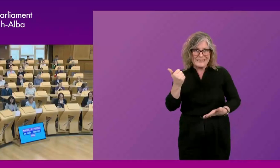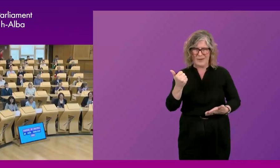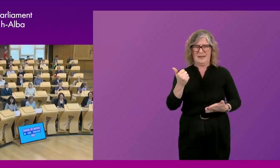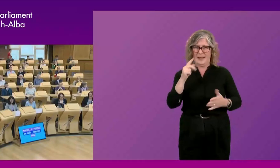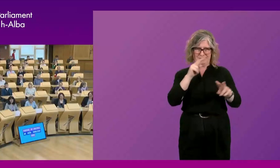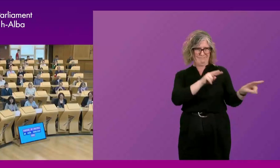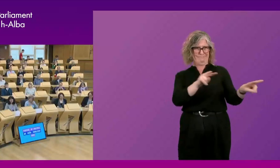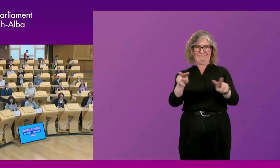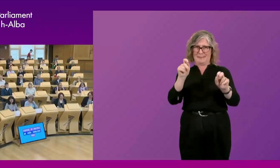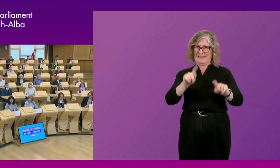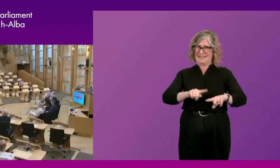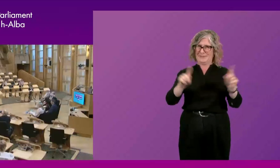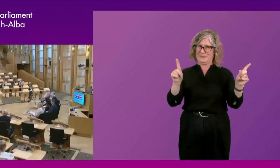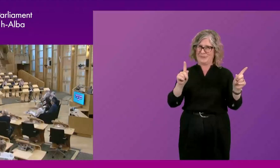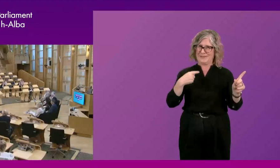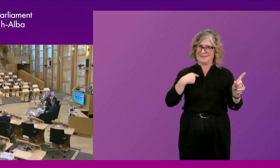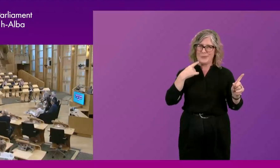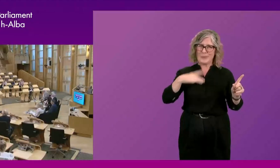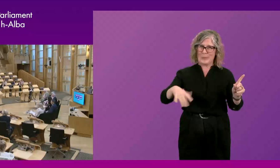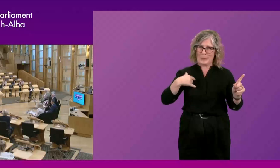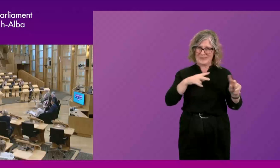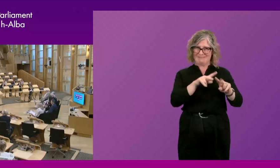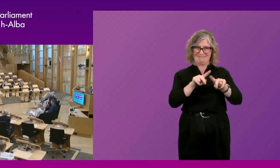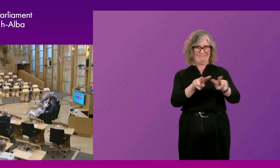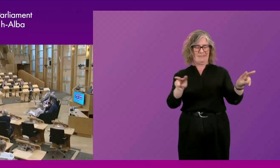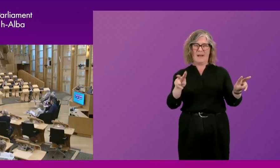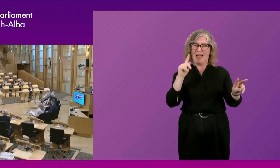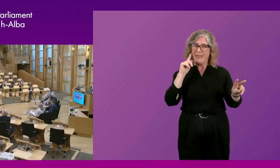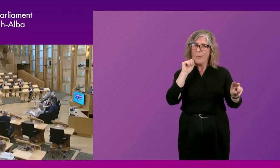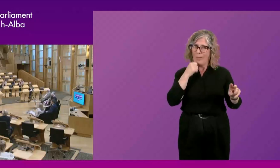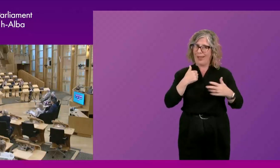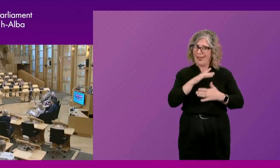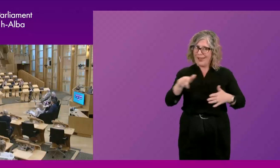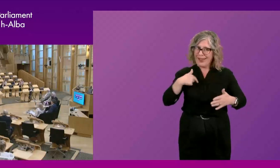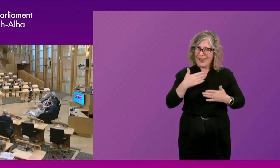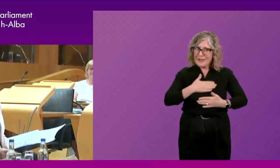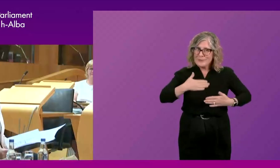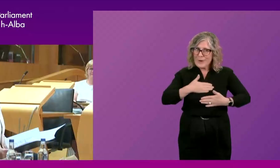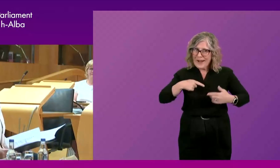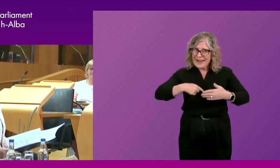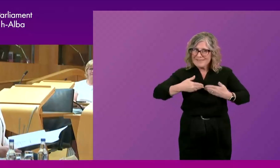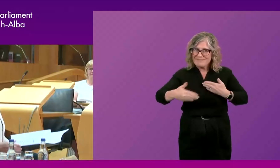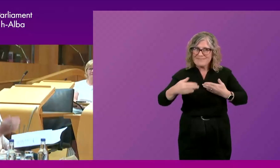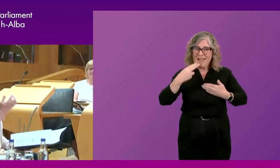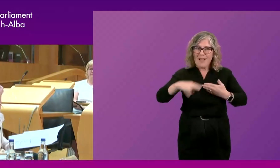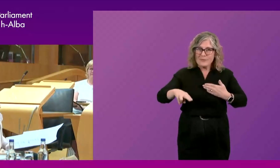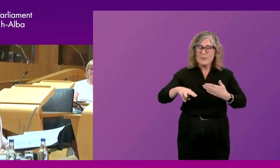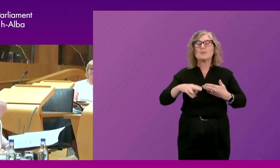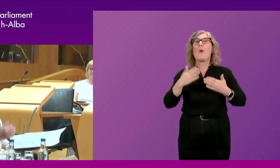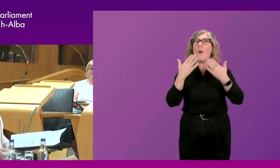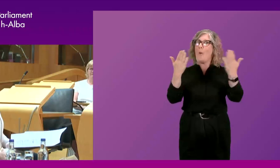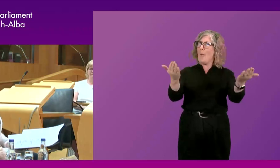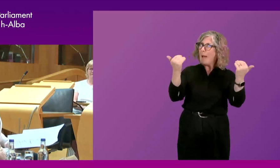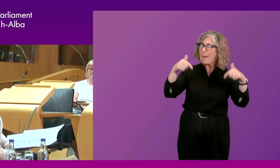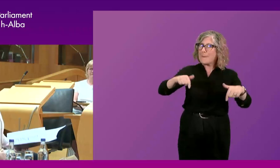usual. But yeah, I think we're going to have a really lovely afternoon. So good afternoon and welcome to the Scottish Parliament.